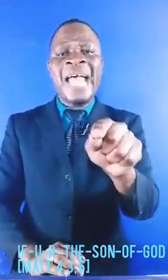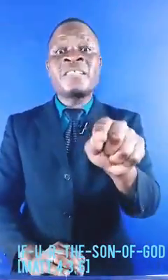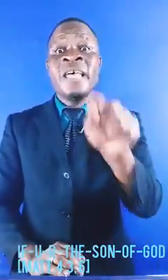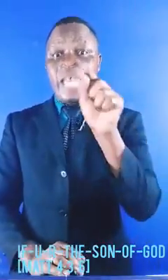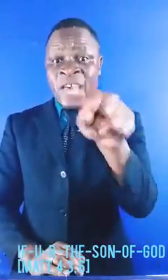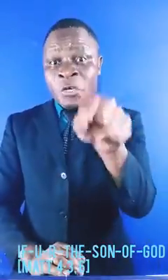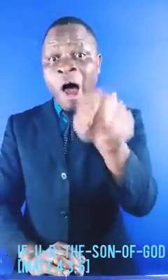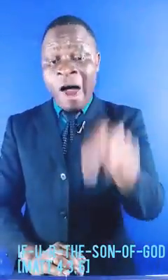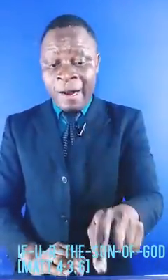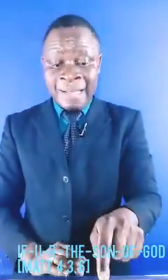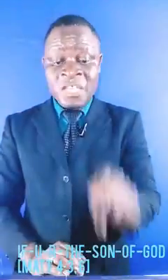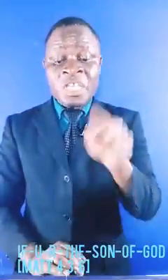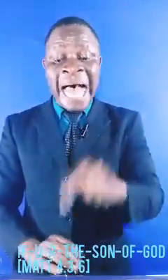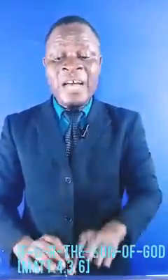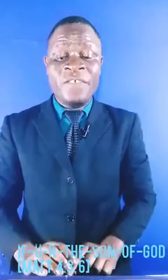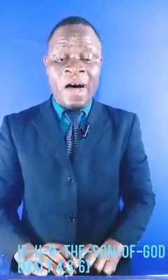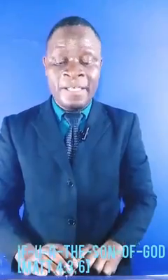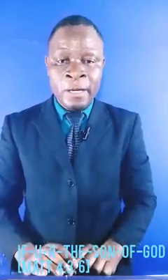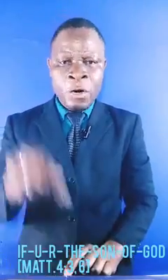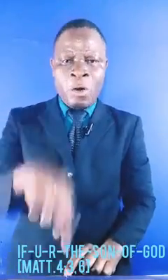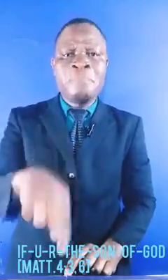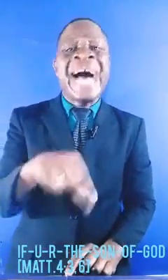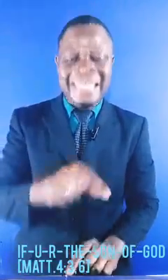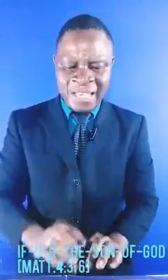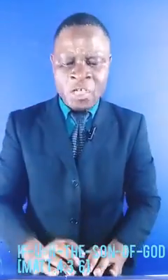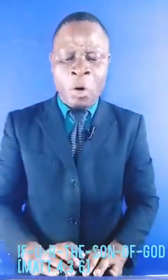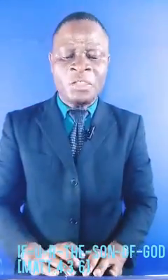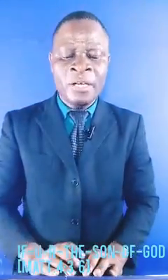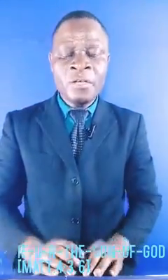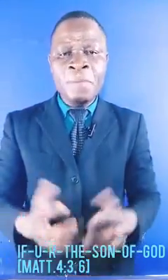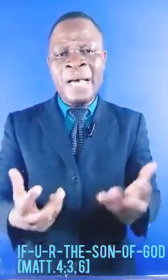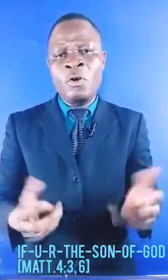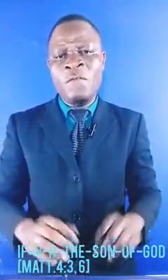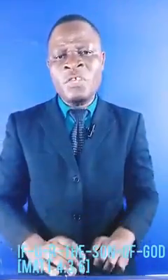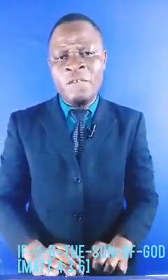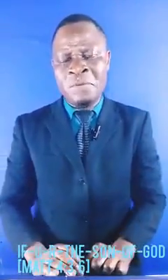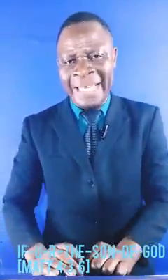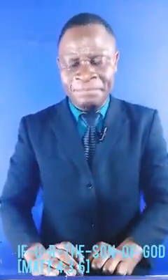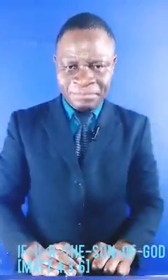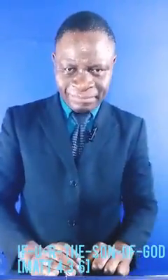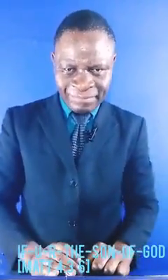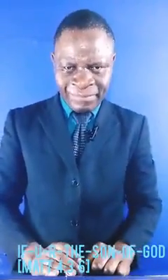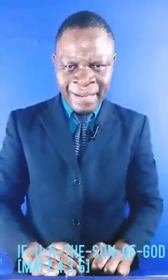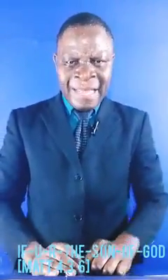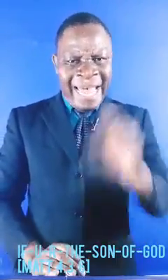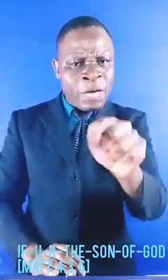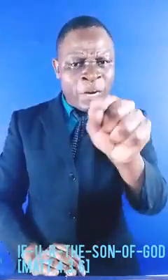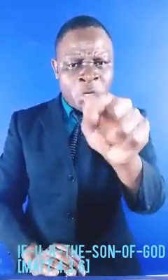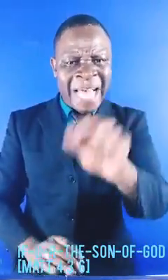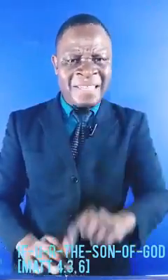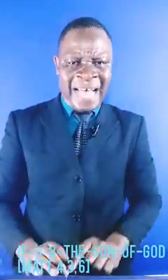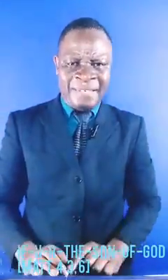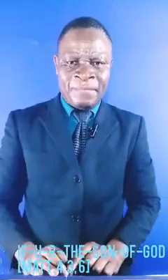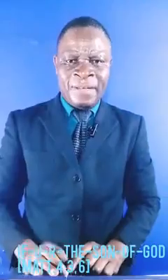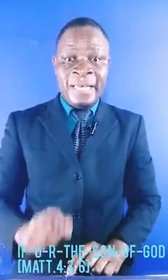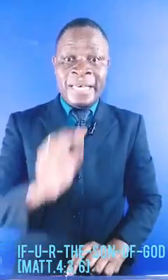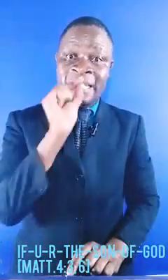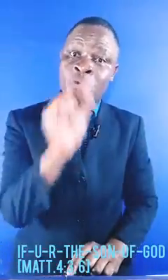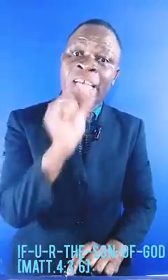says, If you are the son of God, command these stones to become loaves of bread. Anyone who says that, he's trying